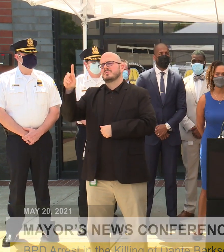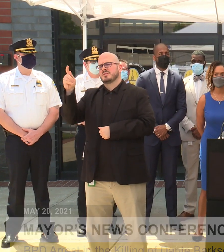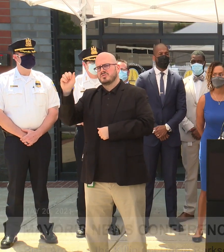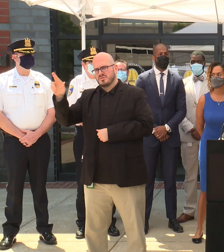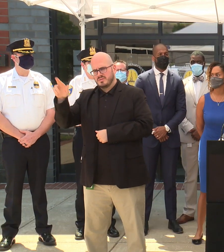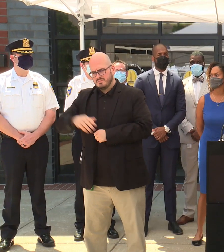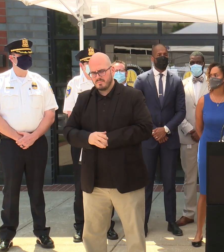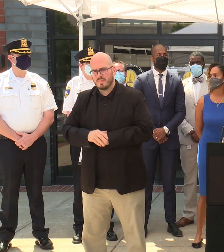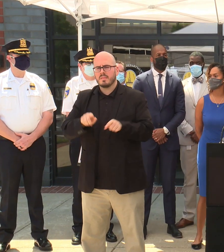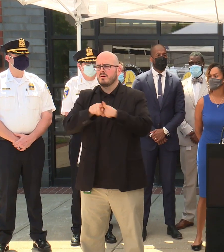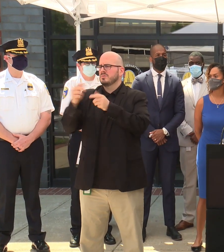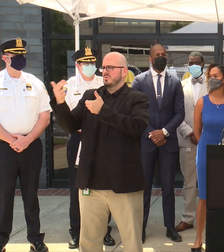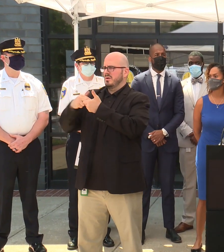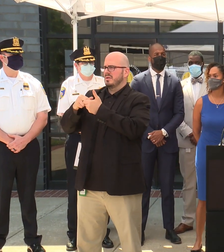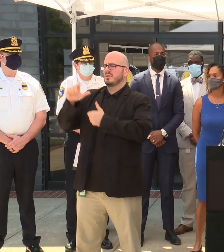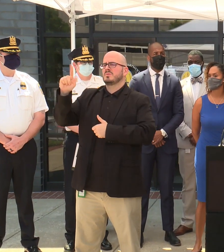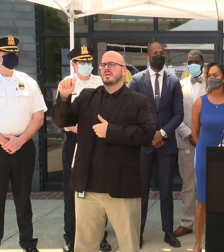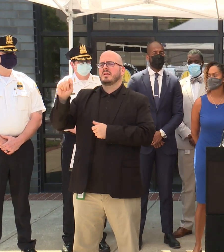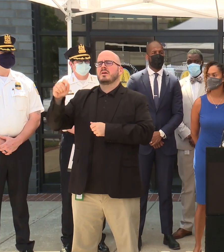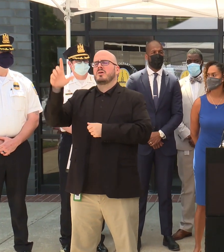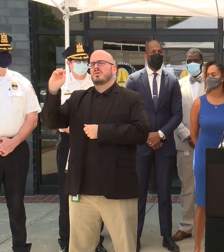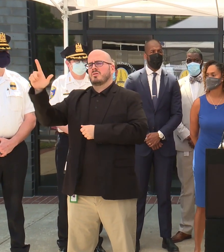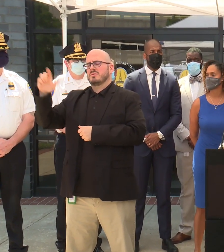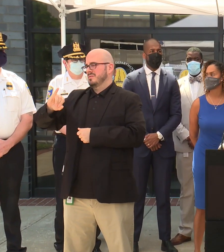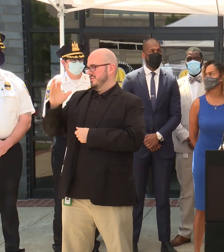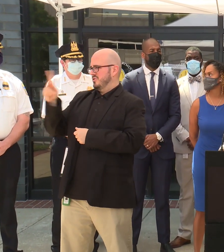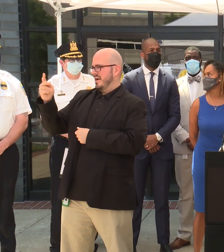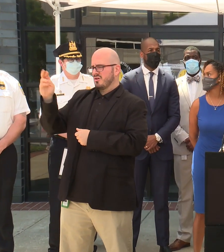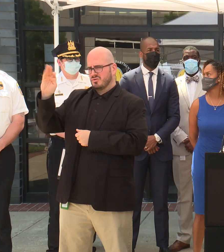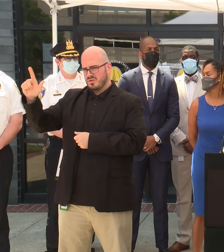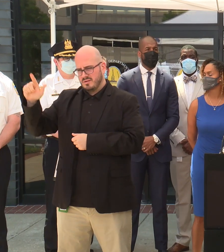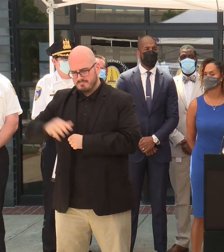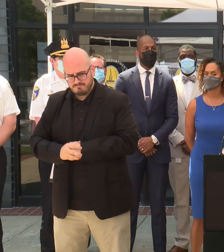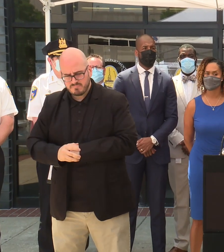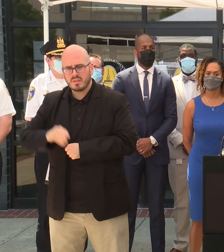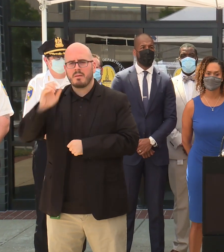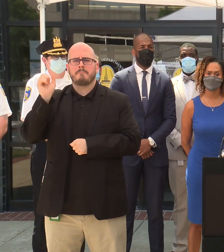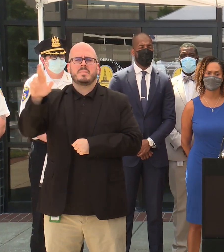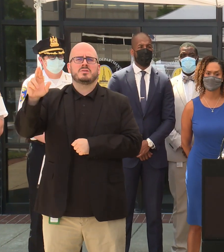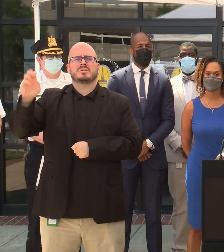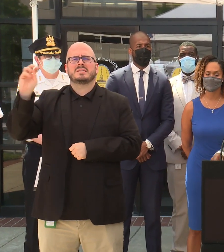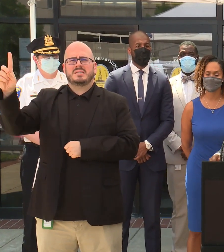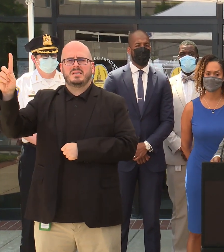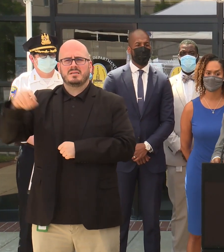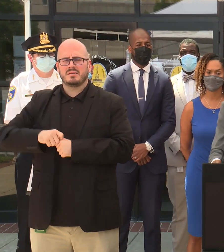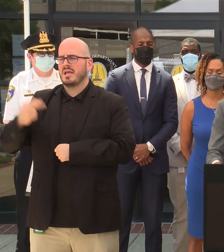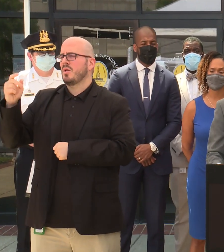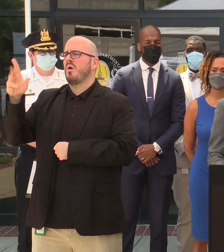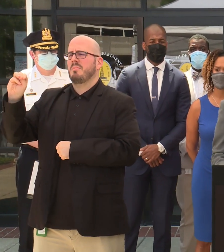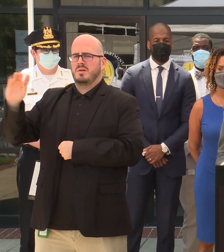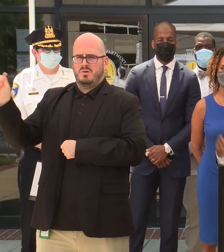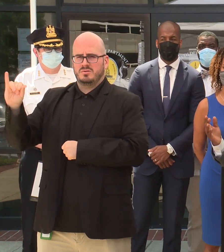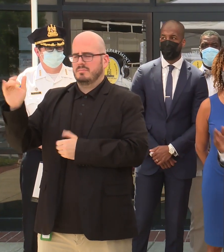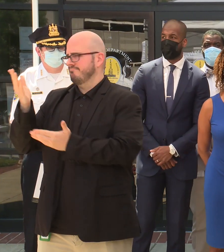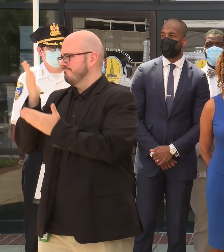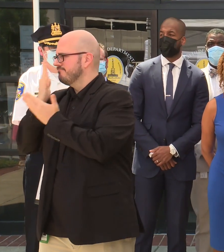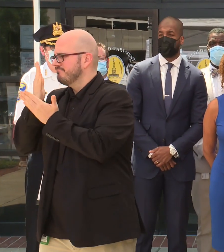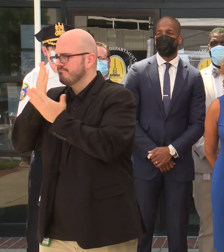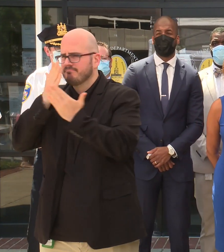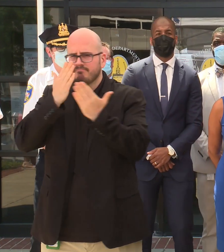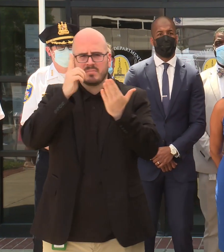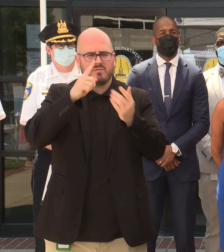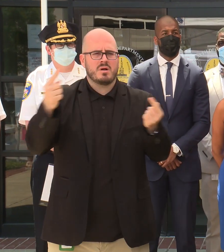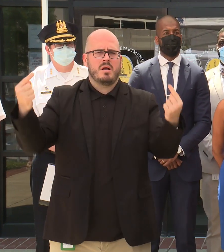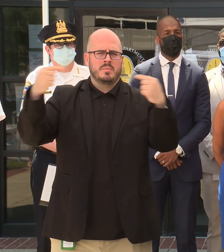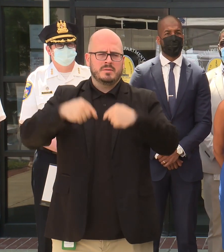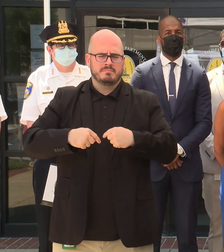are also joined by Lieutenant Colonel Jack Herzog, Major Sneed and Major Holman as well. Thank you all for